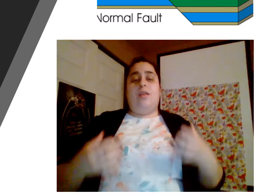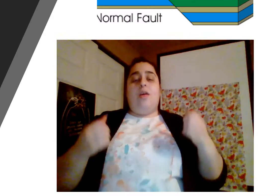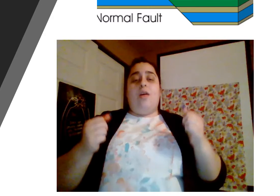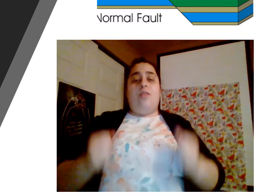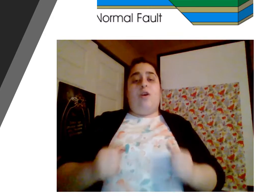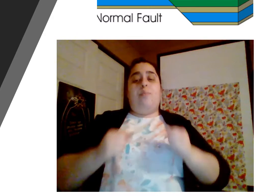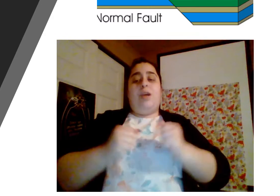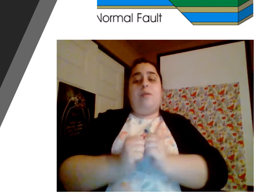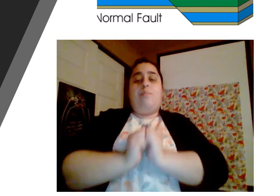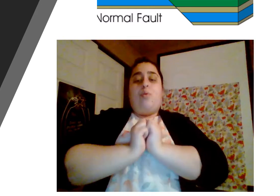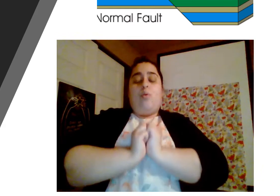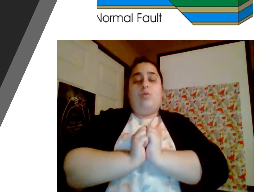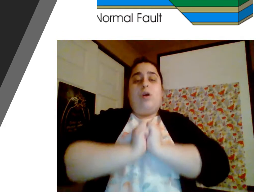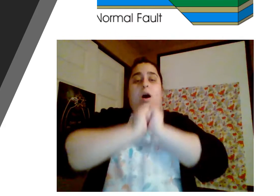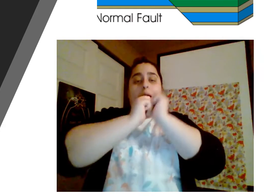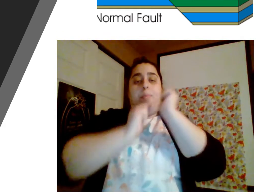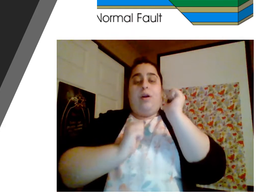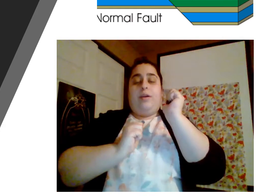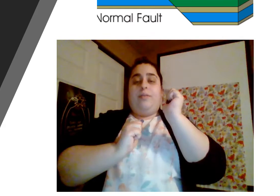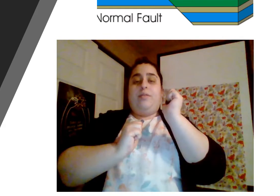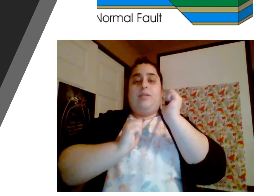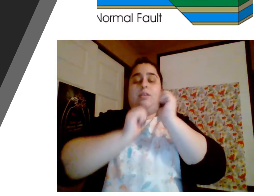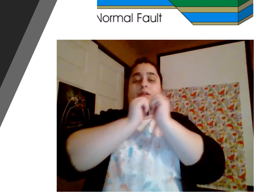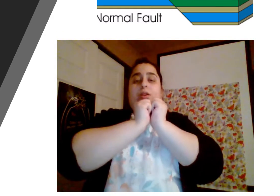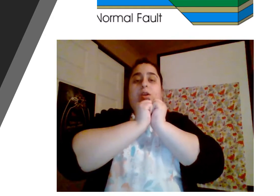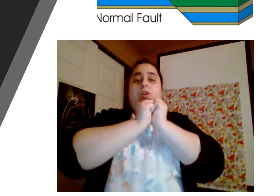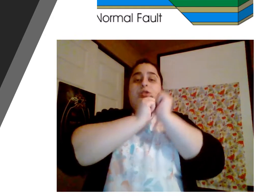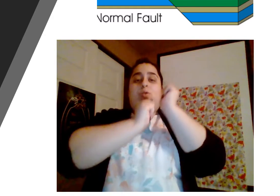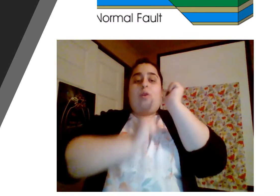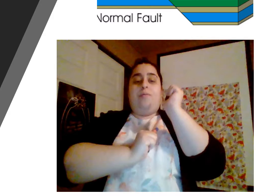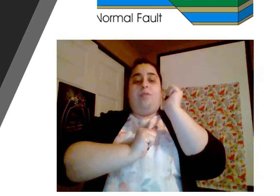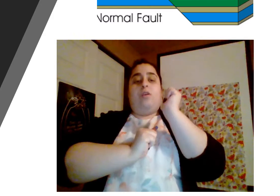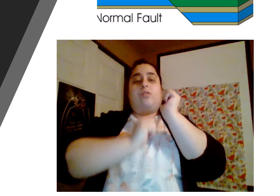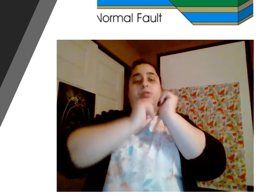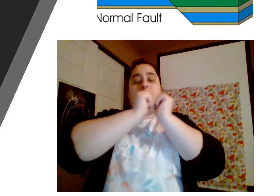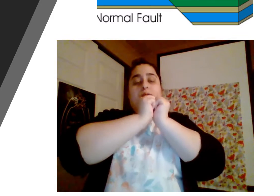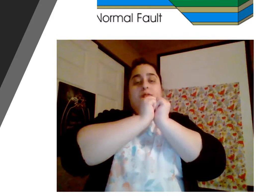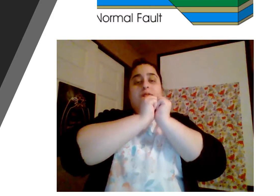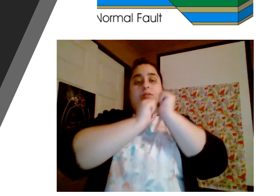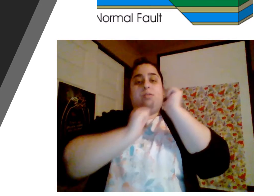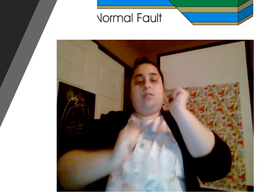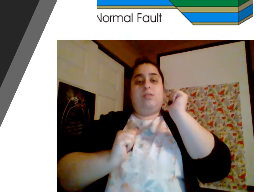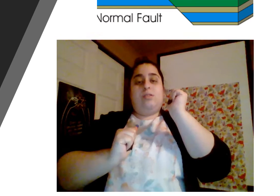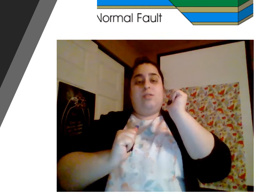they're being pulled apart. So it falls.